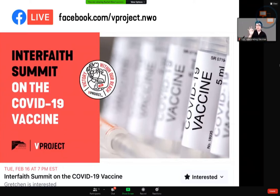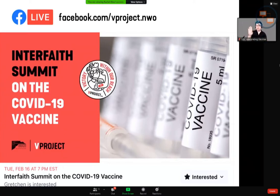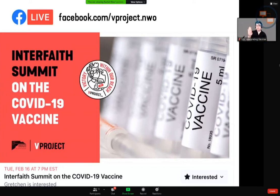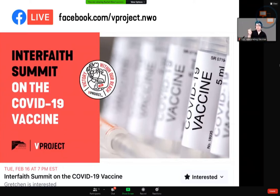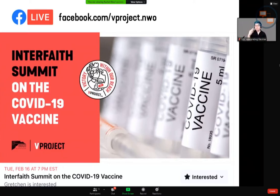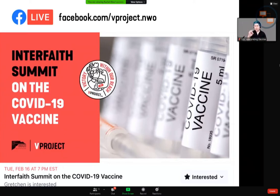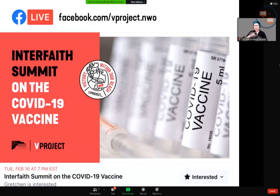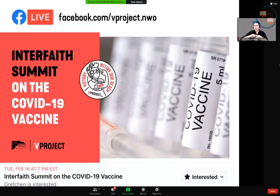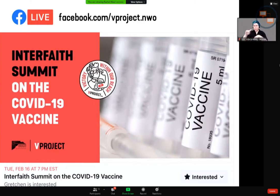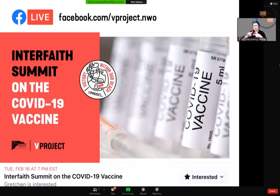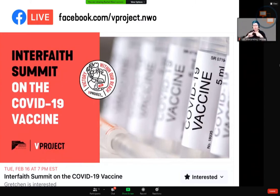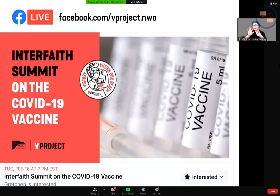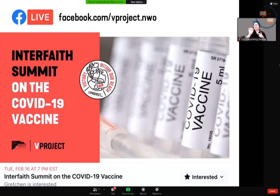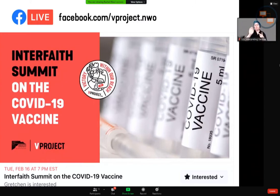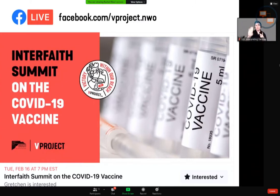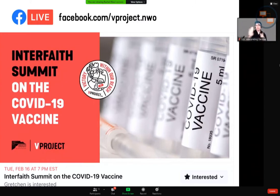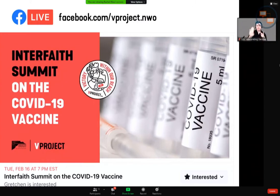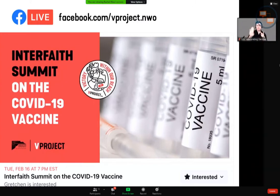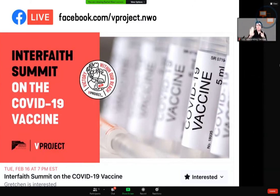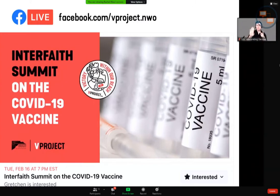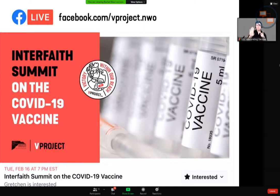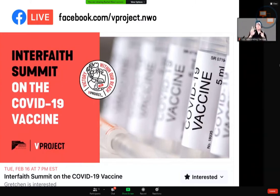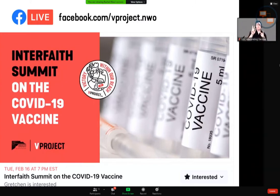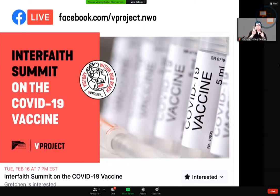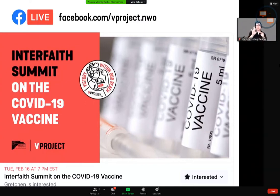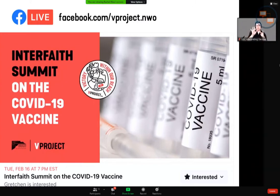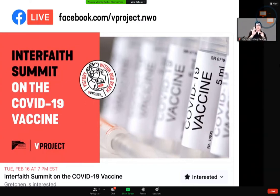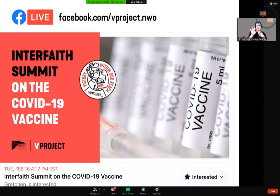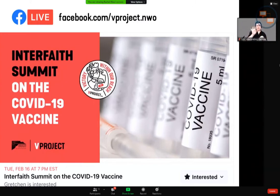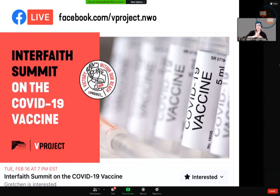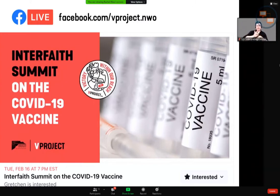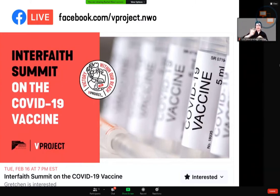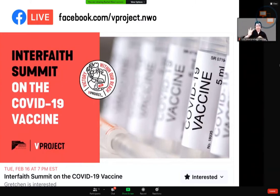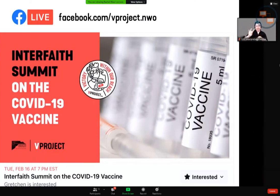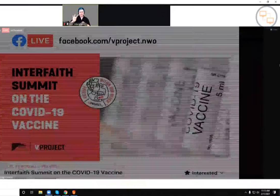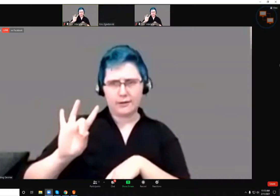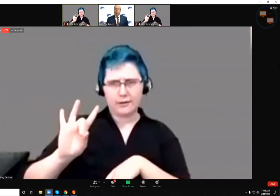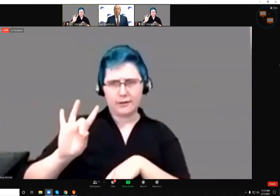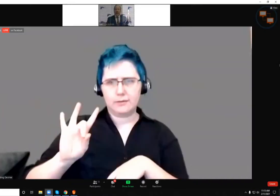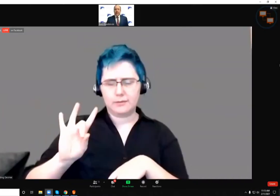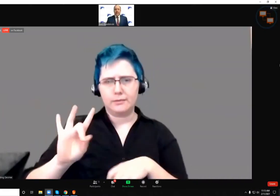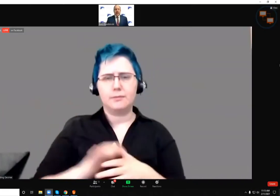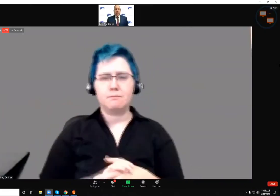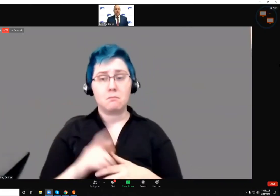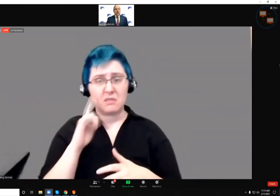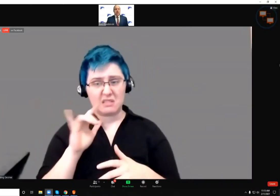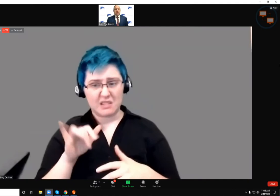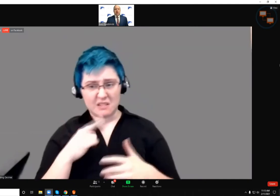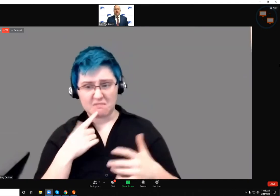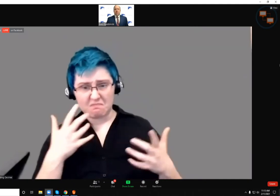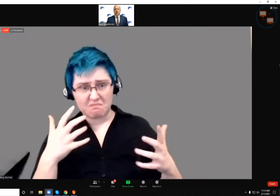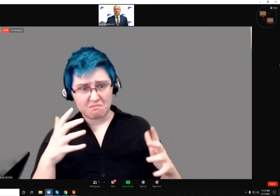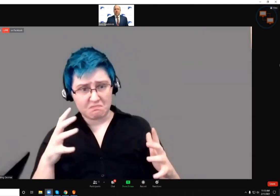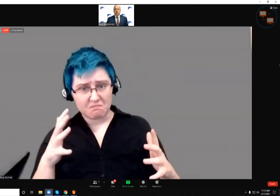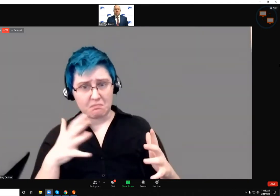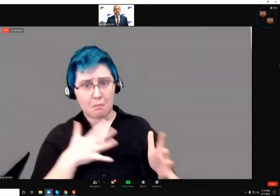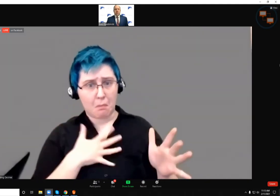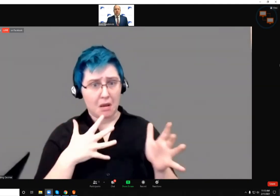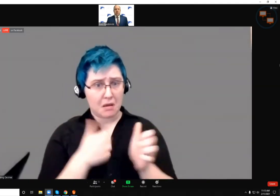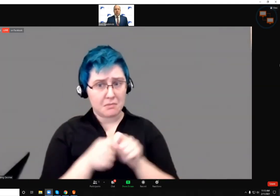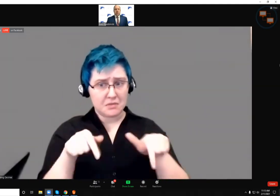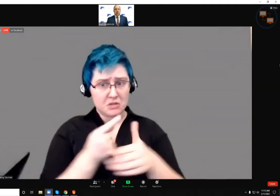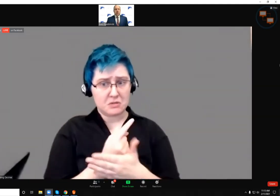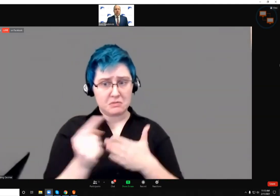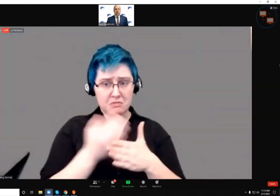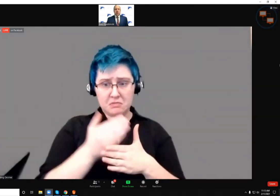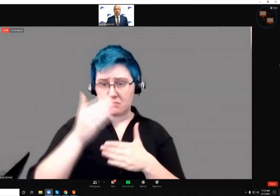again, on February 25th at 8 p.m. I think with that said, my updates for this week have